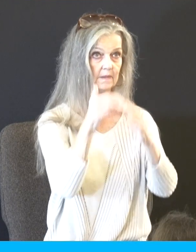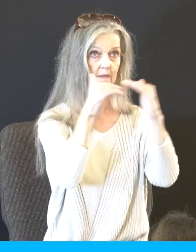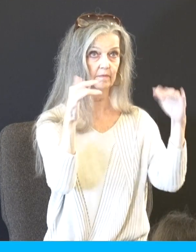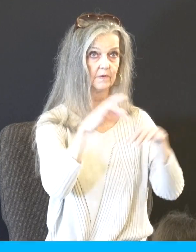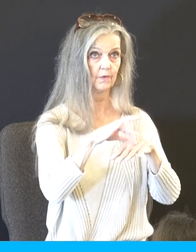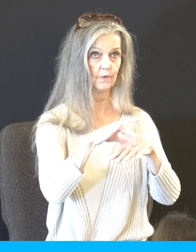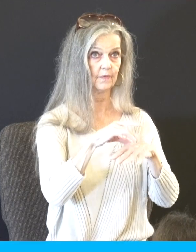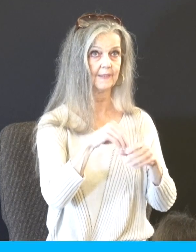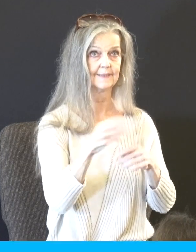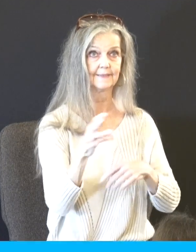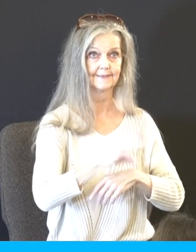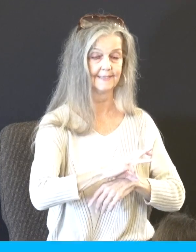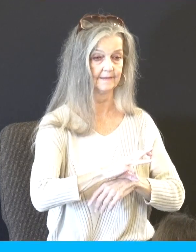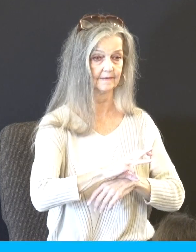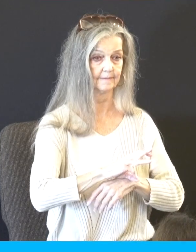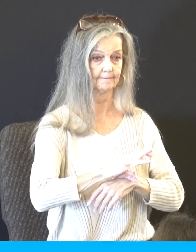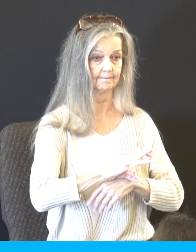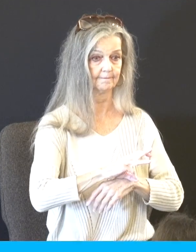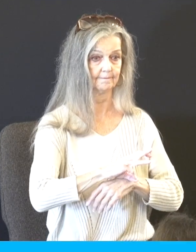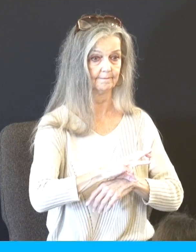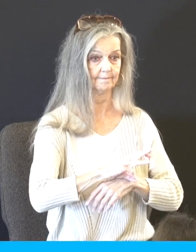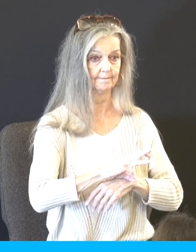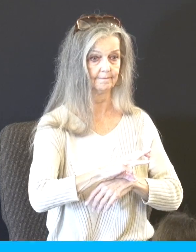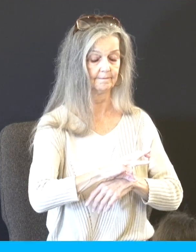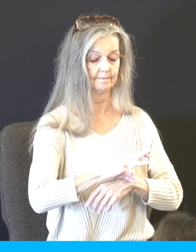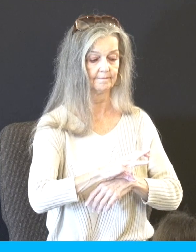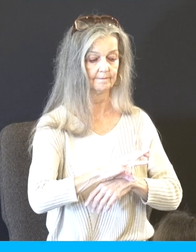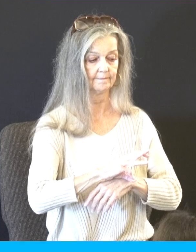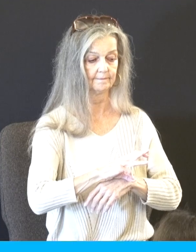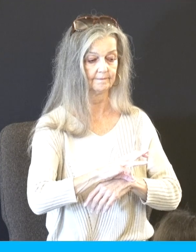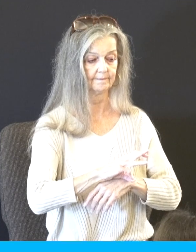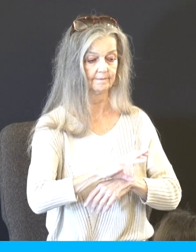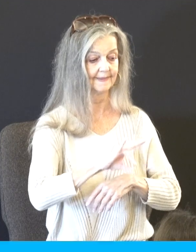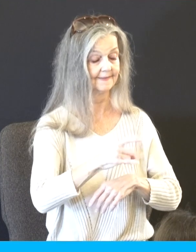days. I believe him. You go home and wrestle with it. I believe him. It's just easier.